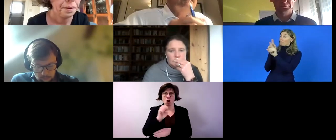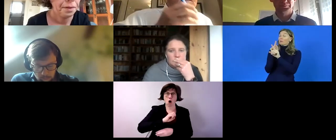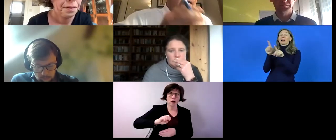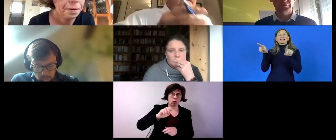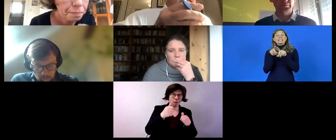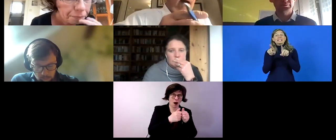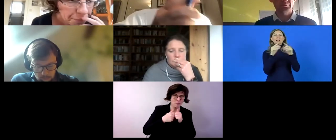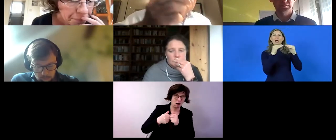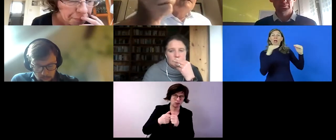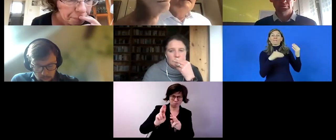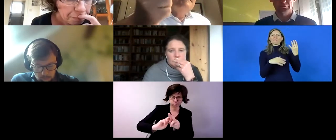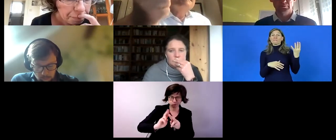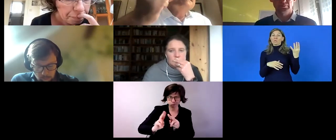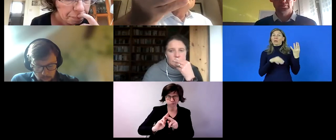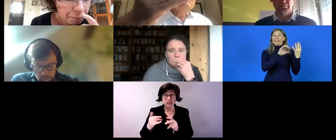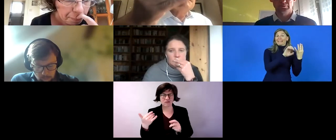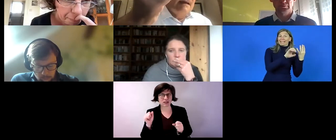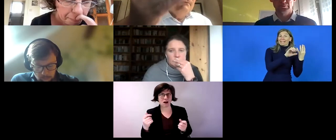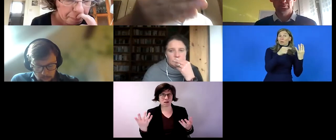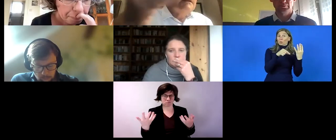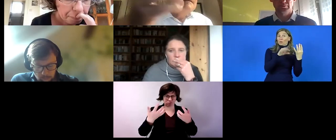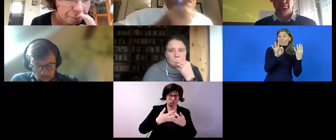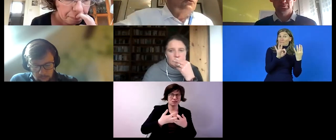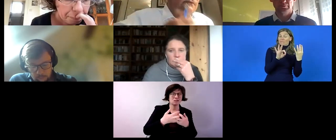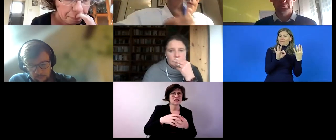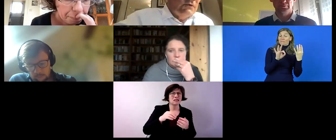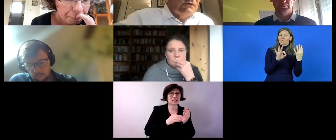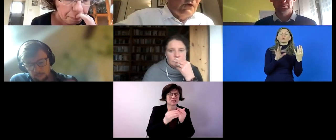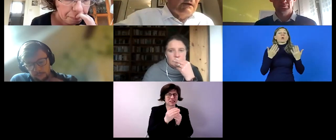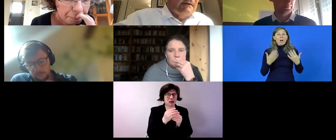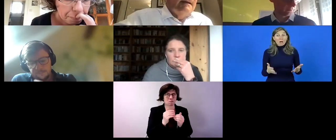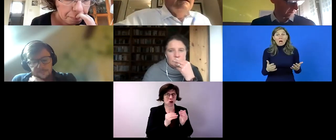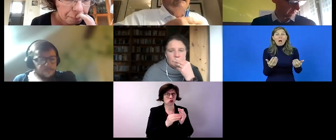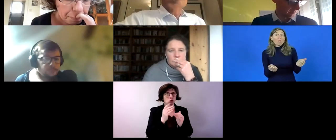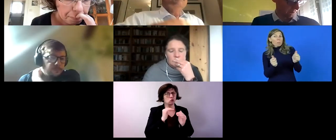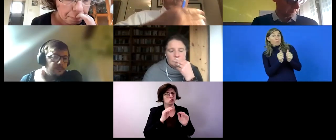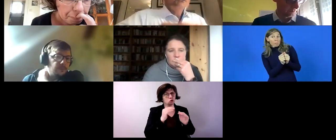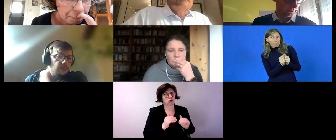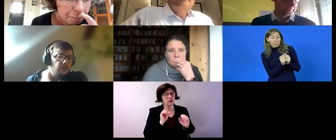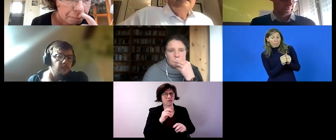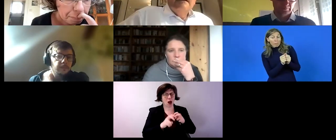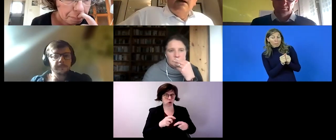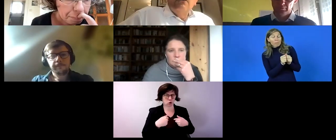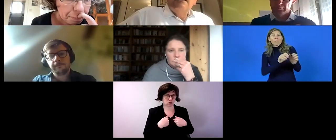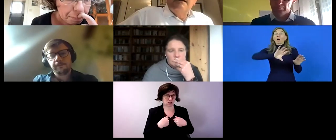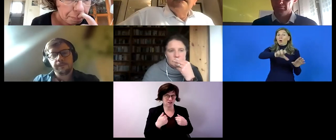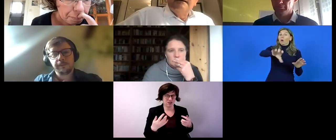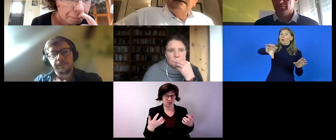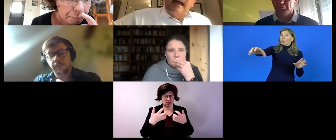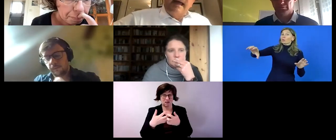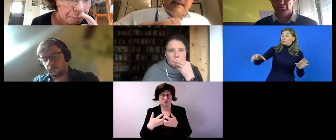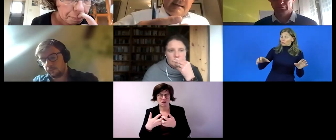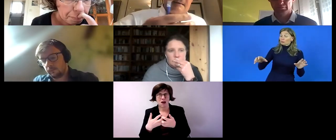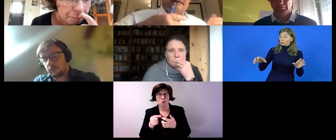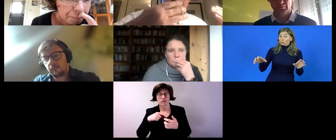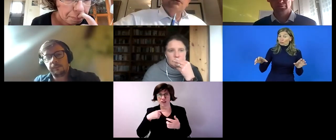in the eqf and we have worked with our partners in in other countries in europe how we